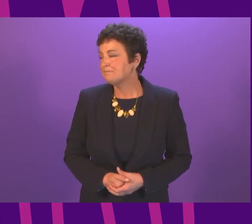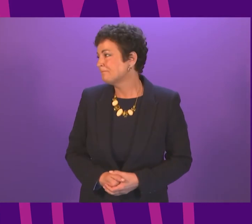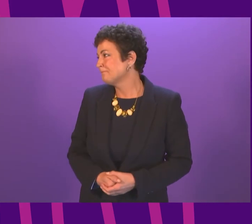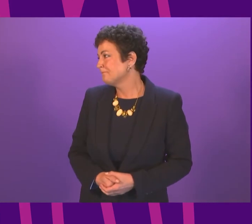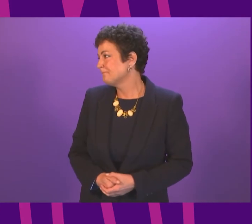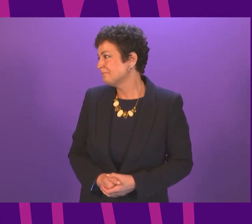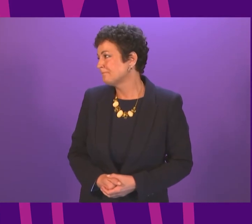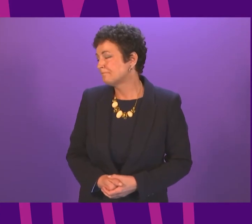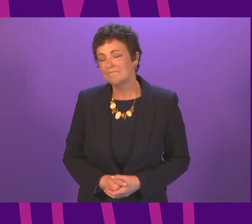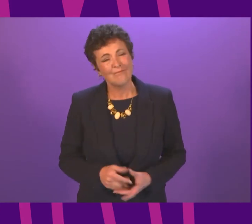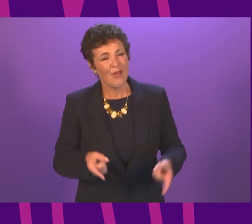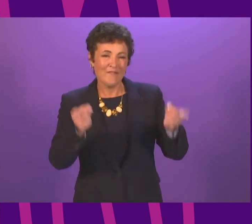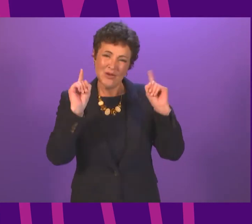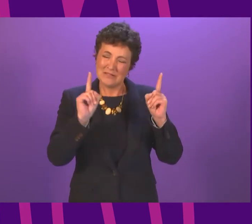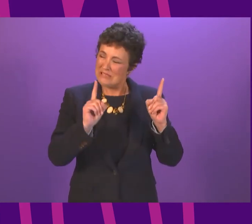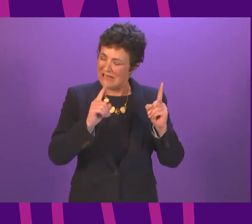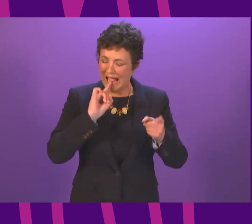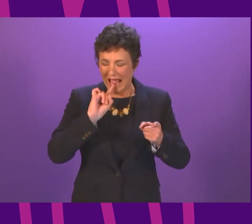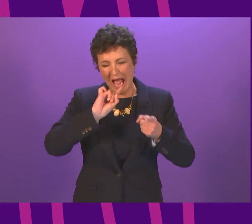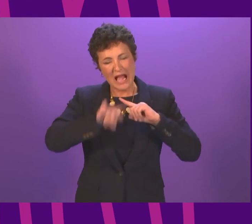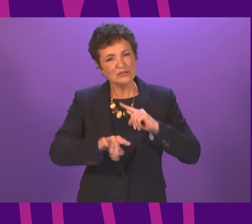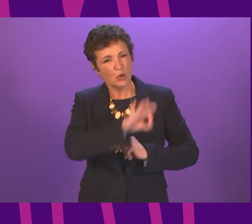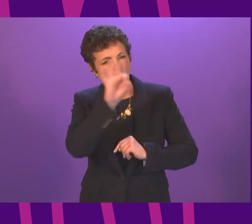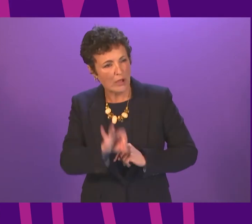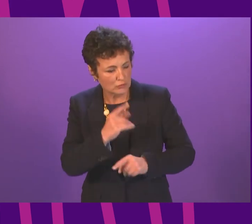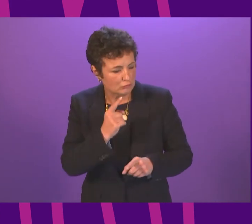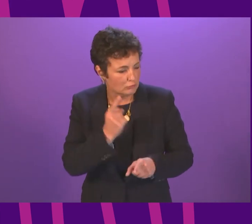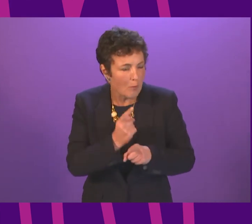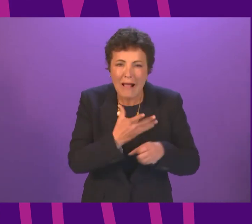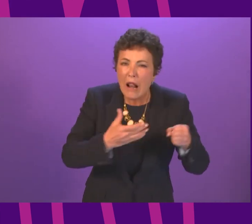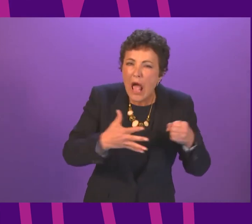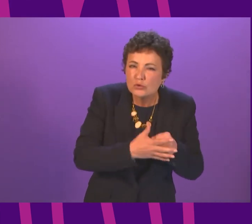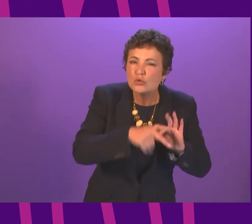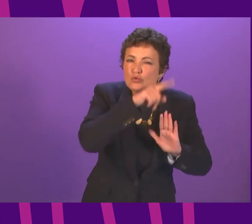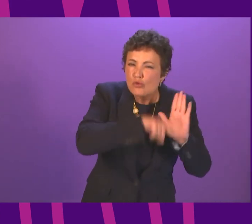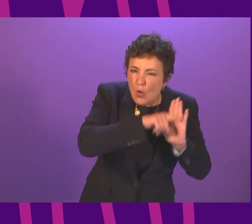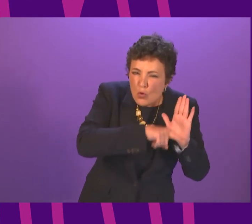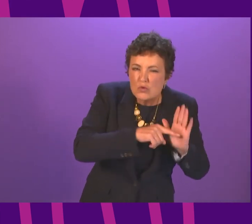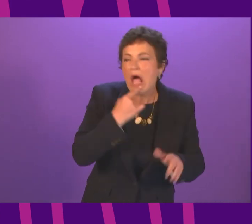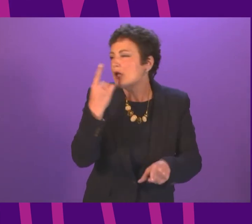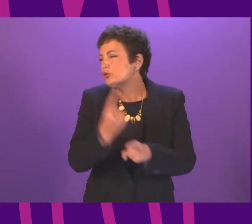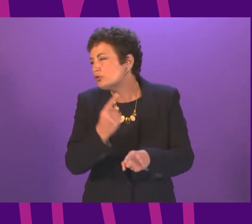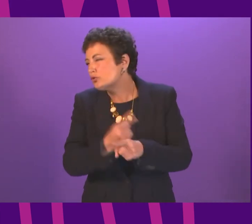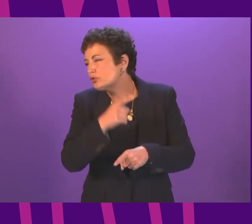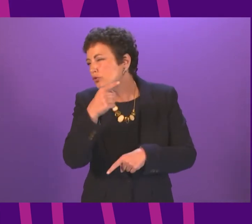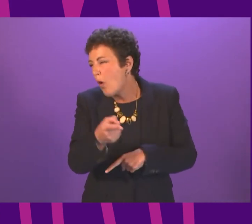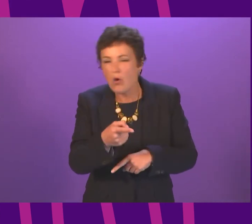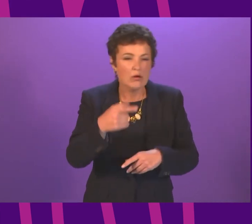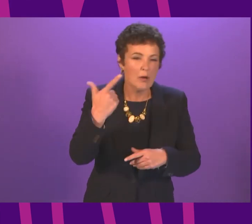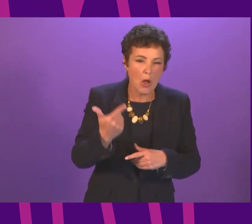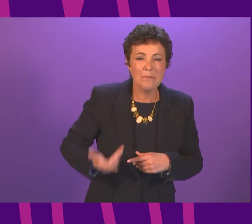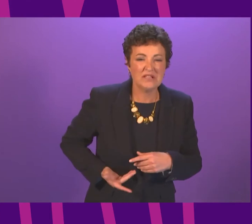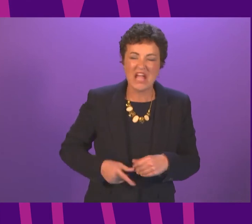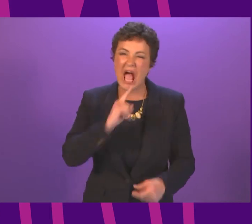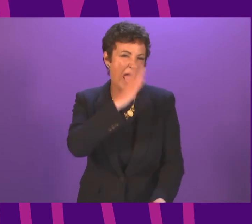a question about restrictions in Glasgow and more support for businesses affected there by referencing Dominic Cummings. I'm sure there will be plenty of